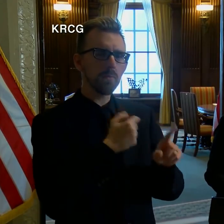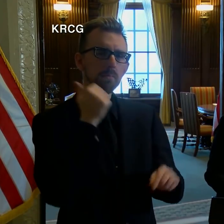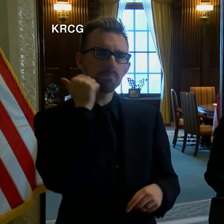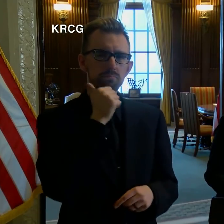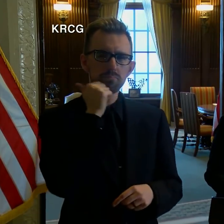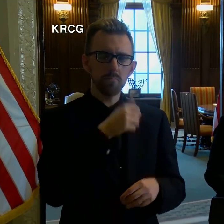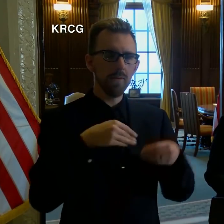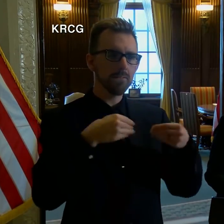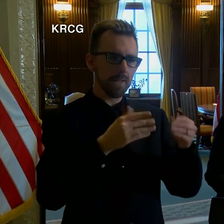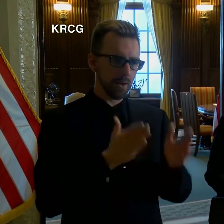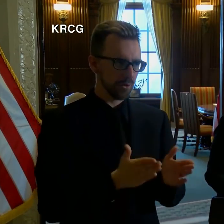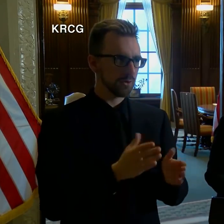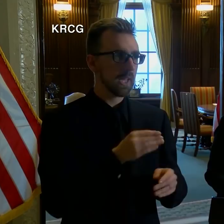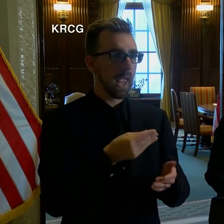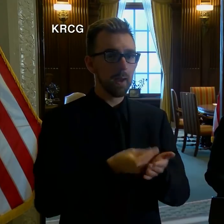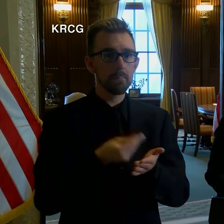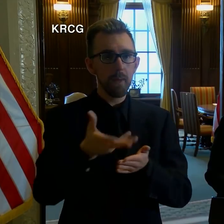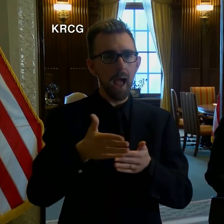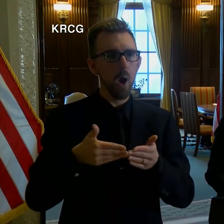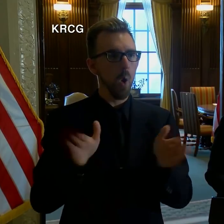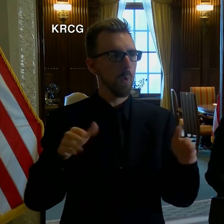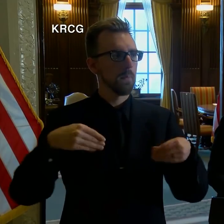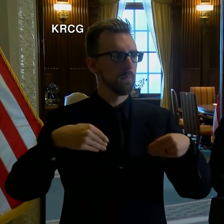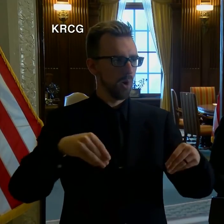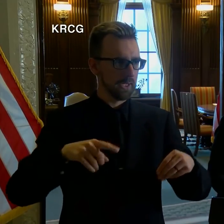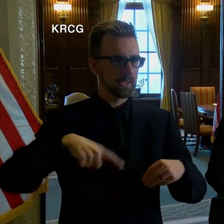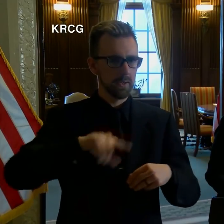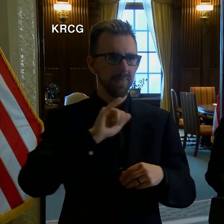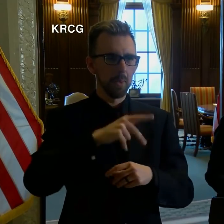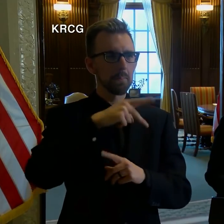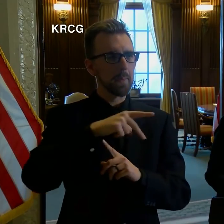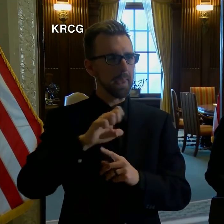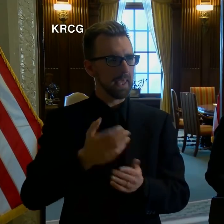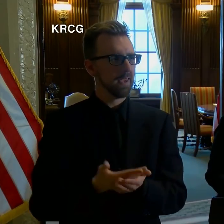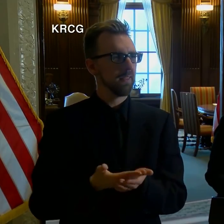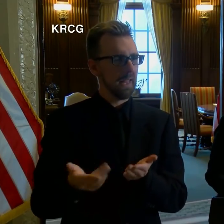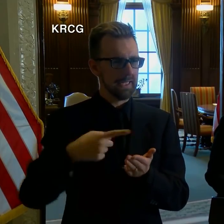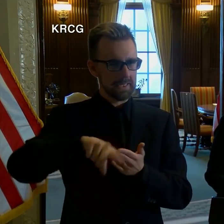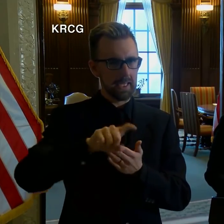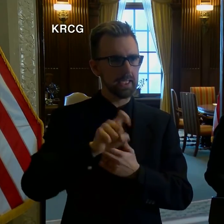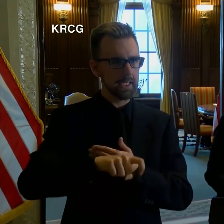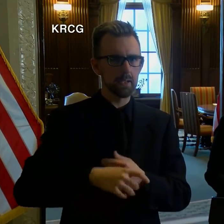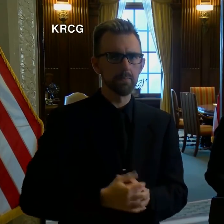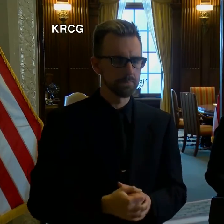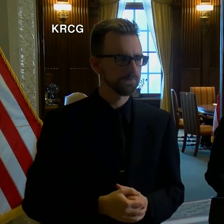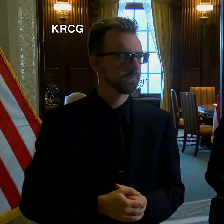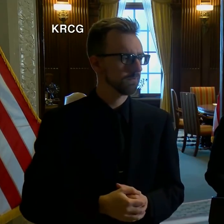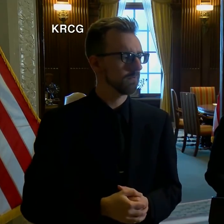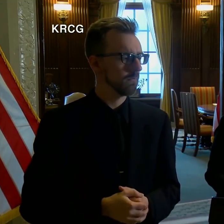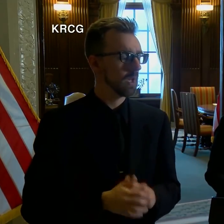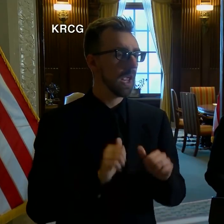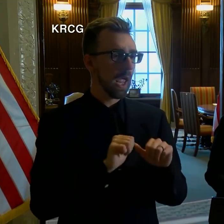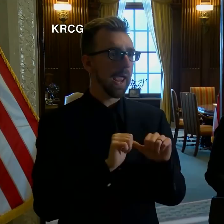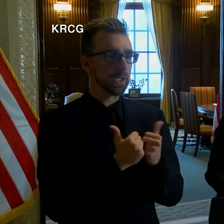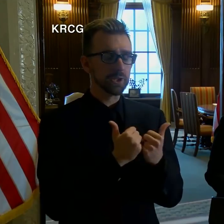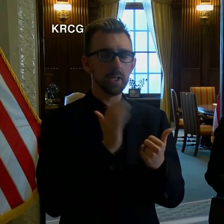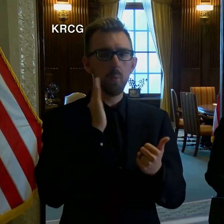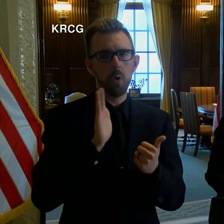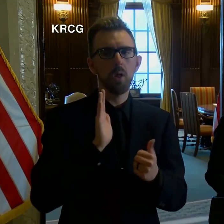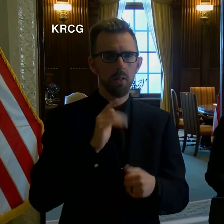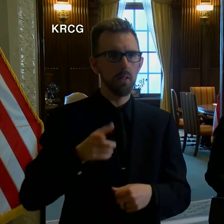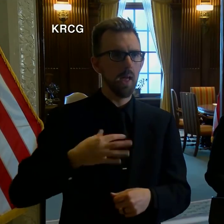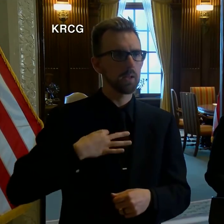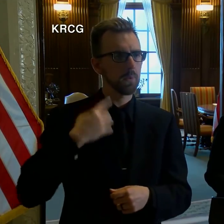and to buy on the open market those items of personal protective equipment they need. Agencies will be eligible